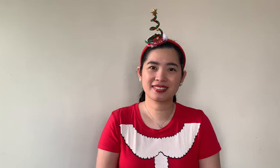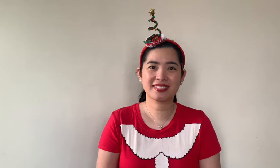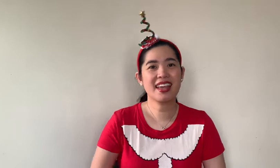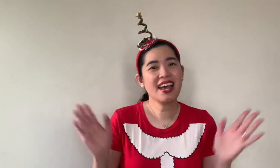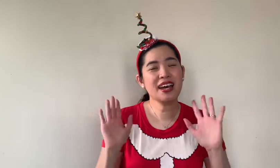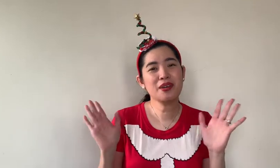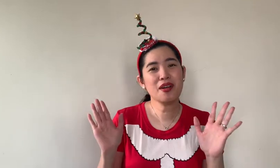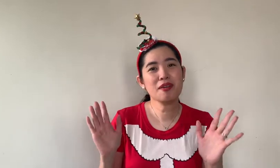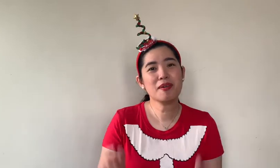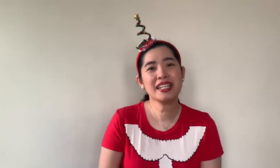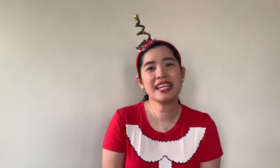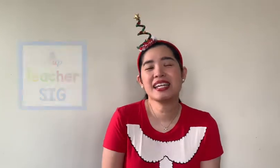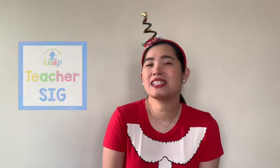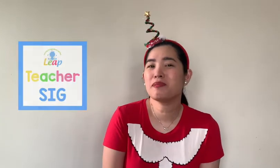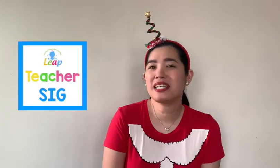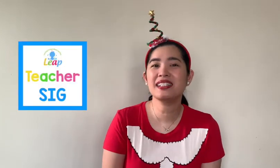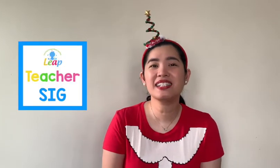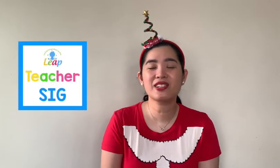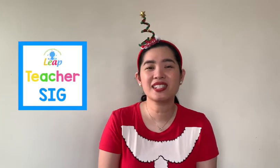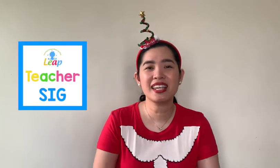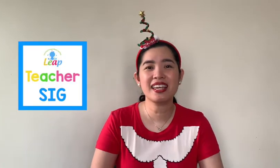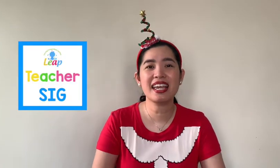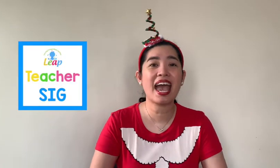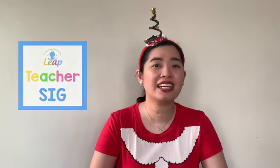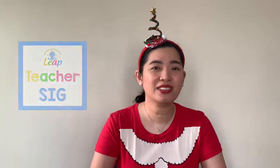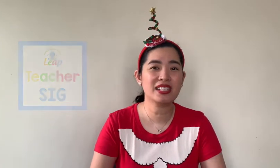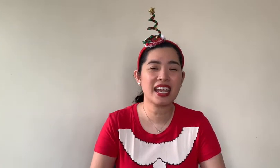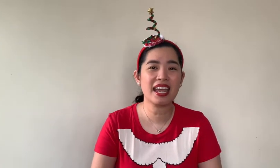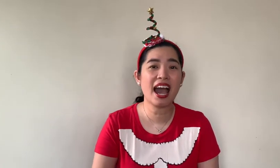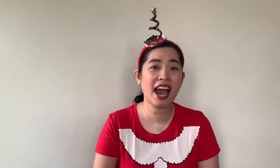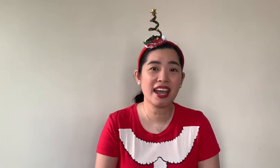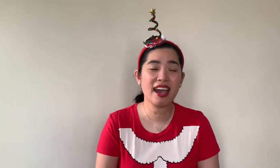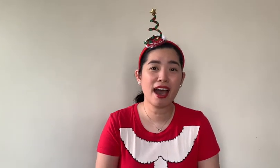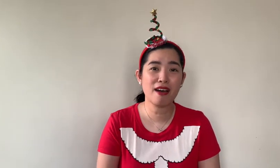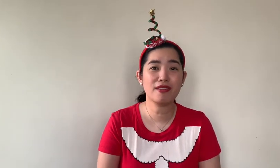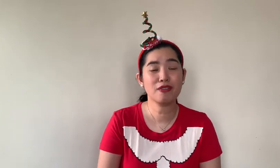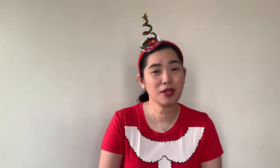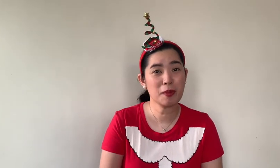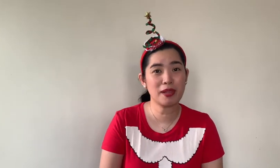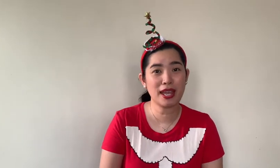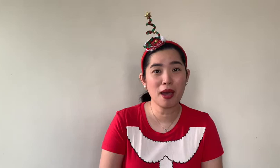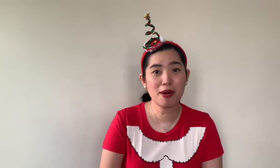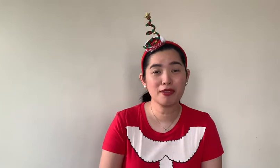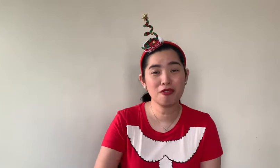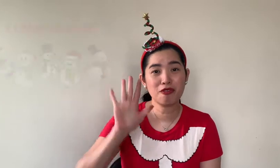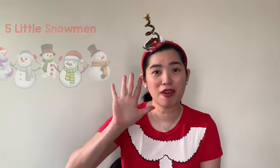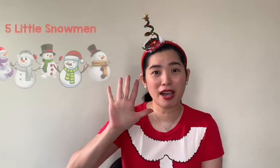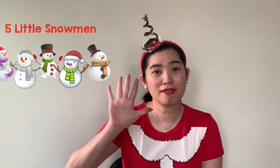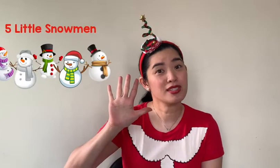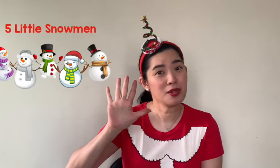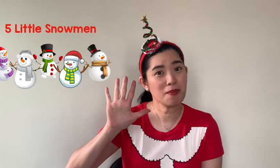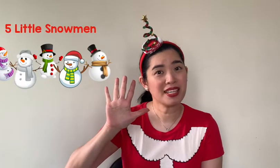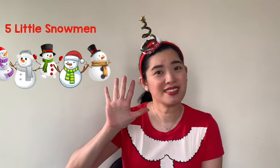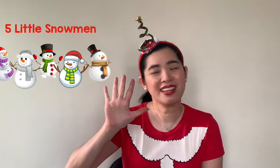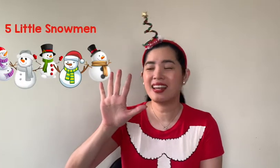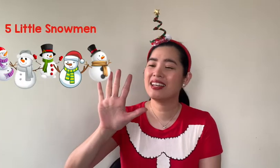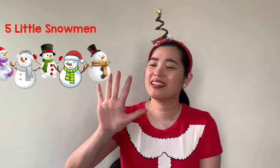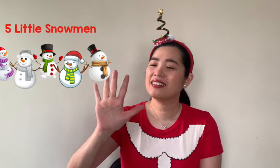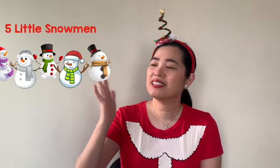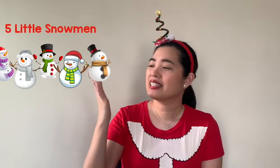Hello everybody, it's me, Teacher Sig, and today I have a finger play about five snowmen. Can